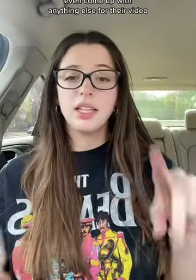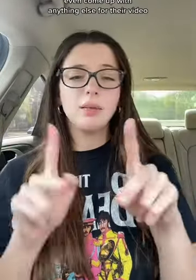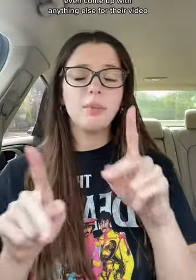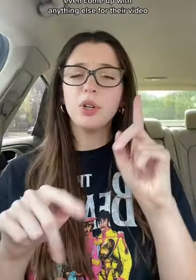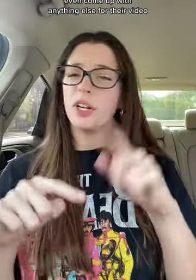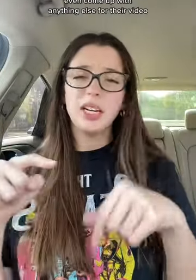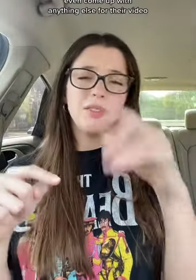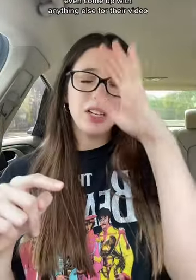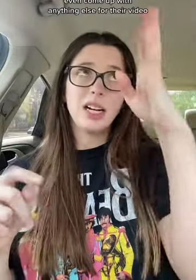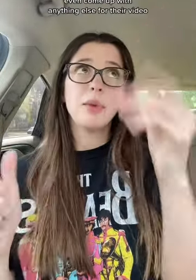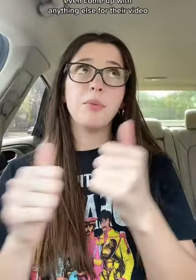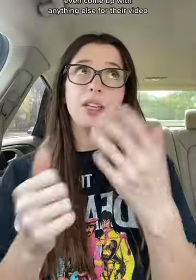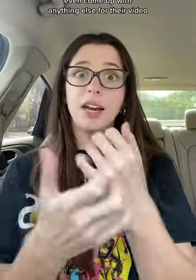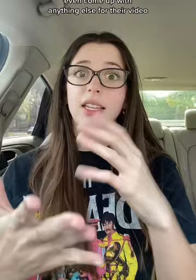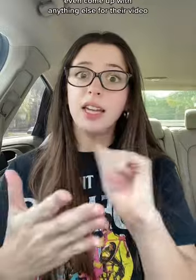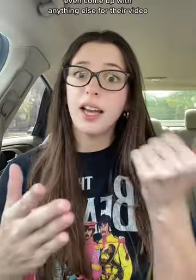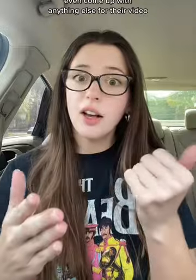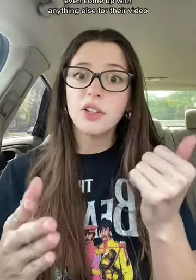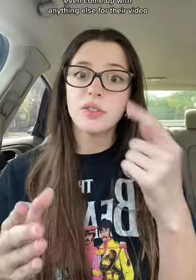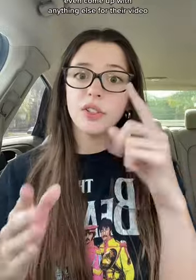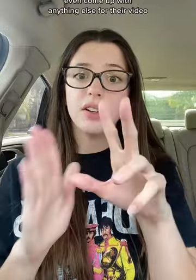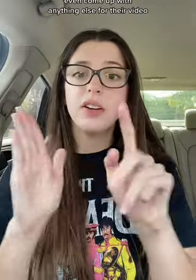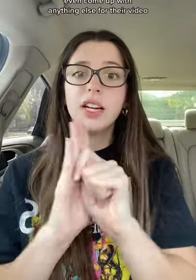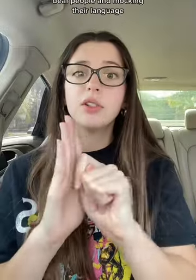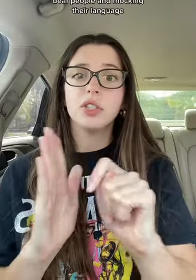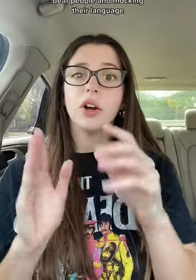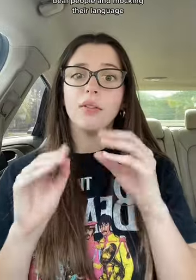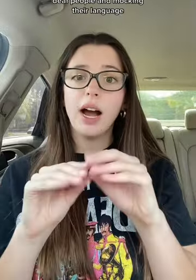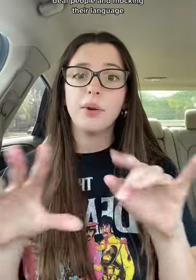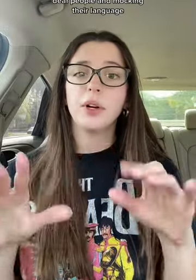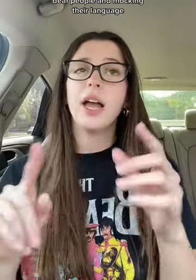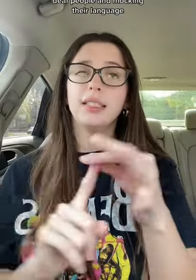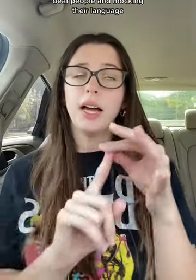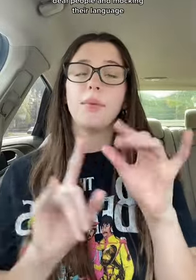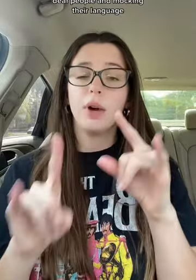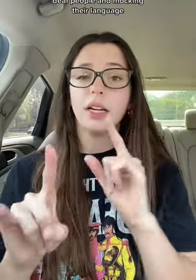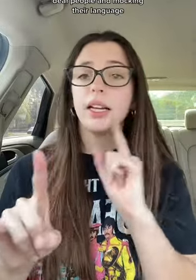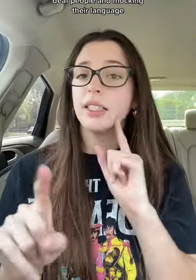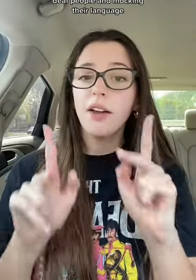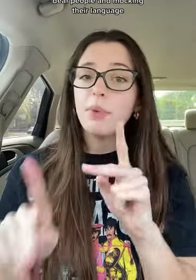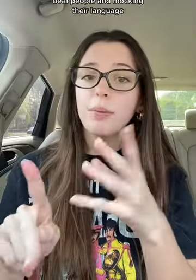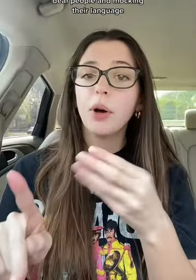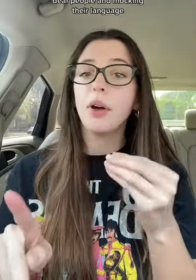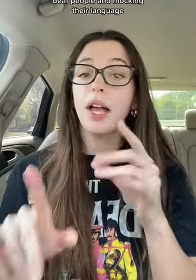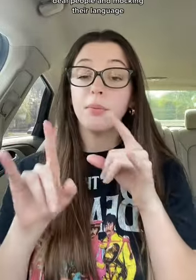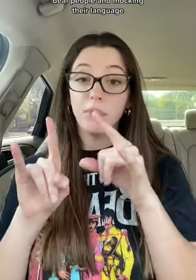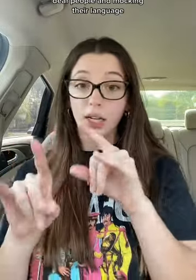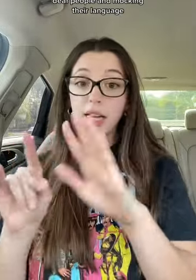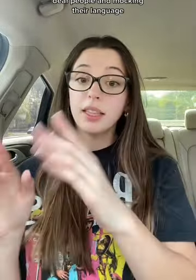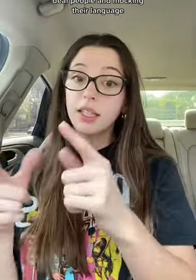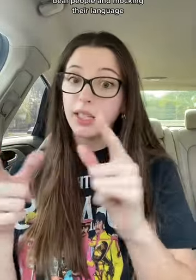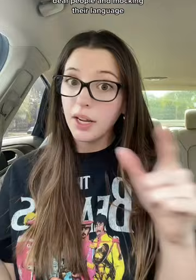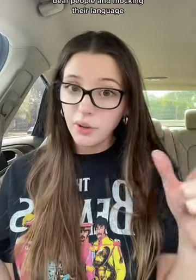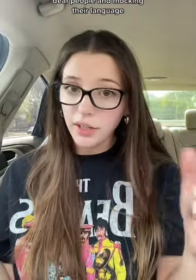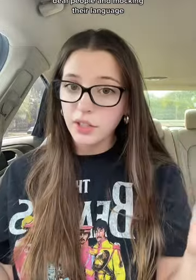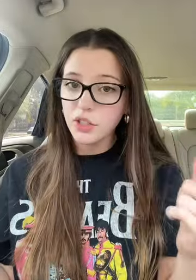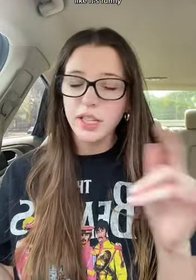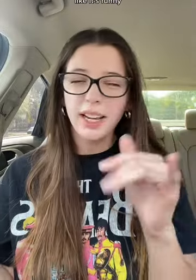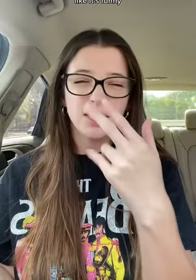these people couldn't even come up with anything else for their video to go viral except mocking deaf people and mocking their language. Like, it's